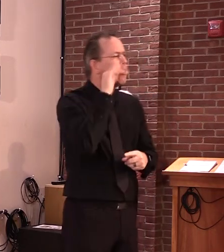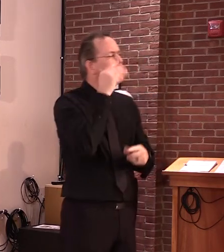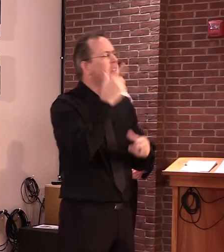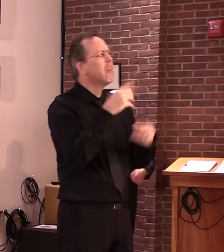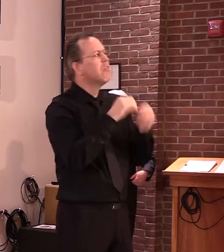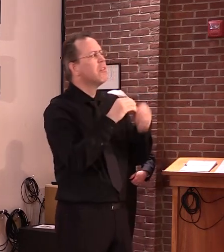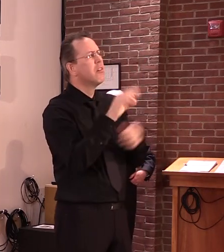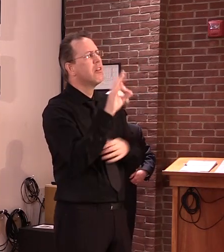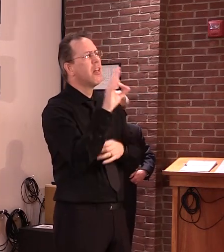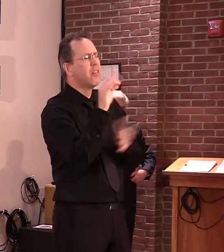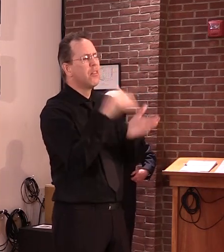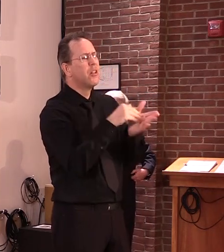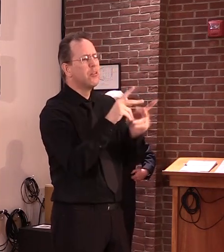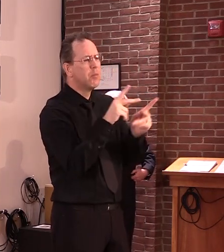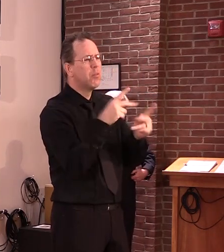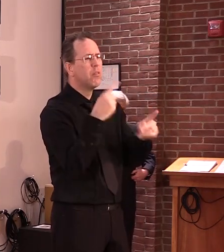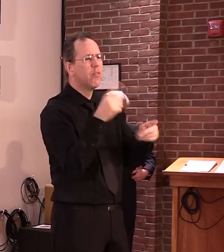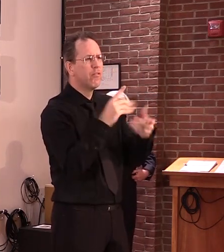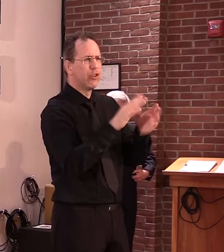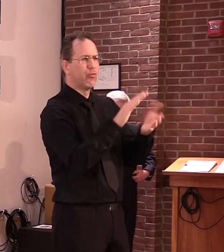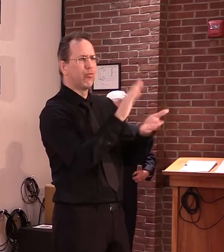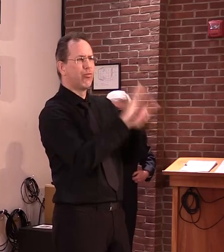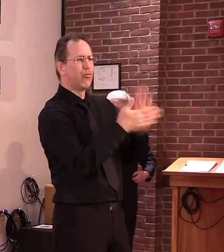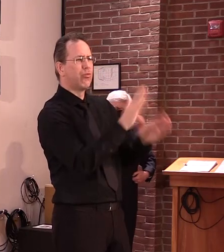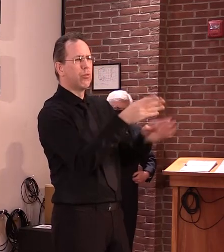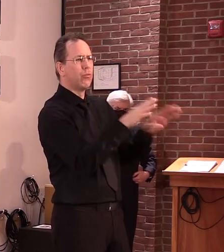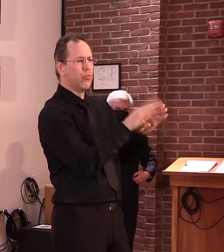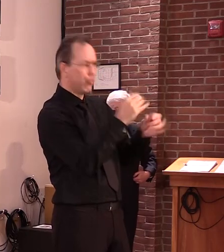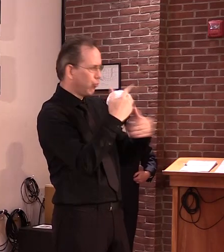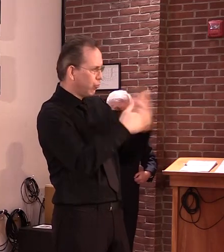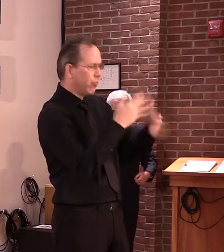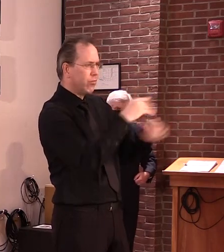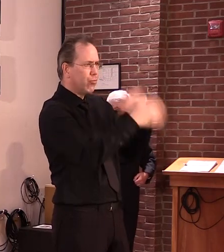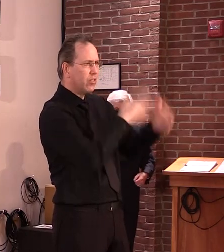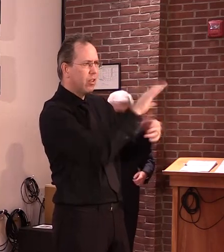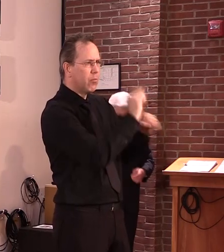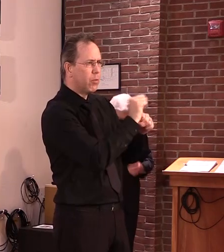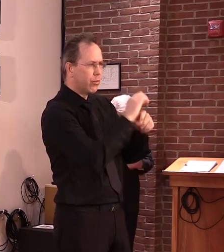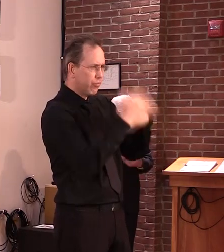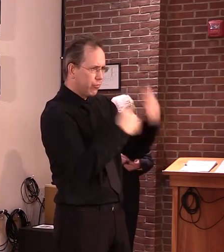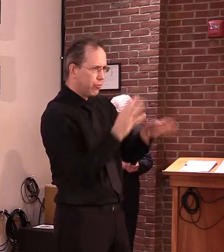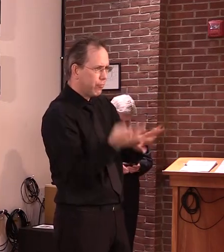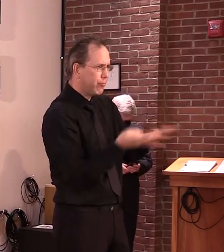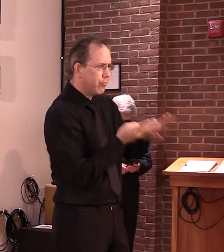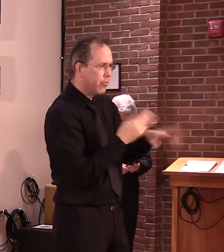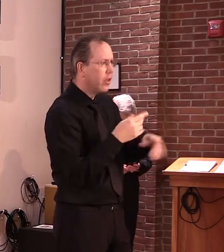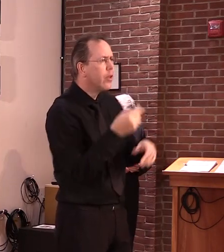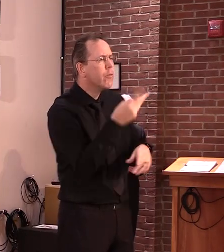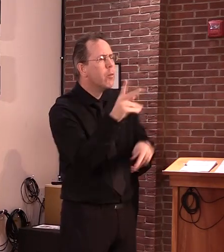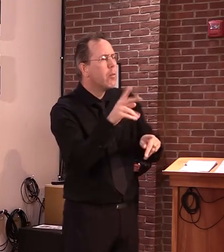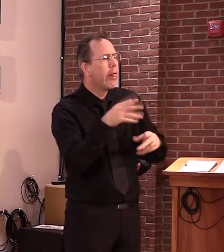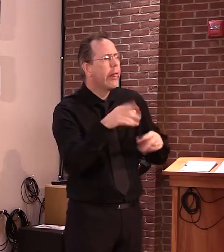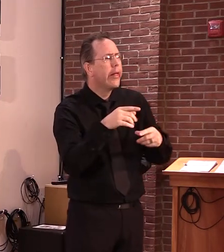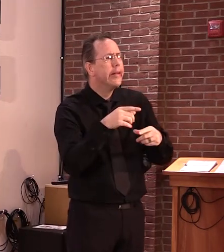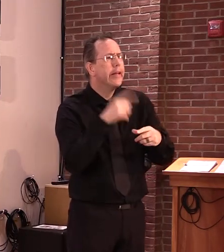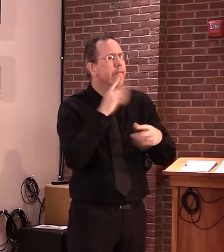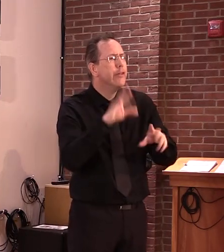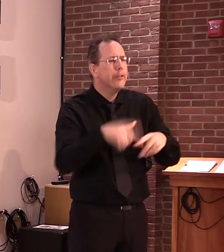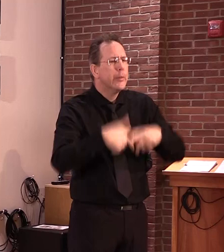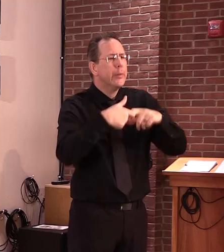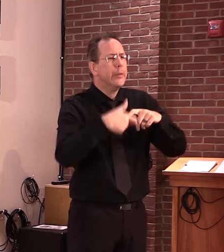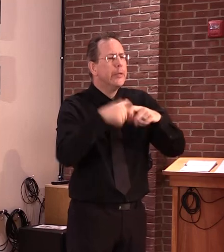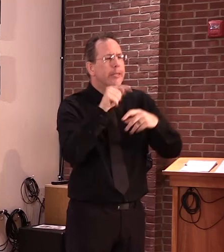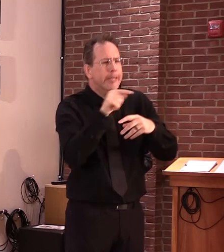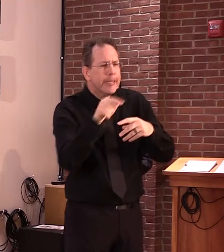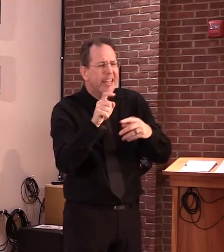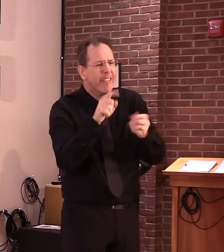take. There were some people who still fall into our adjudications process, but the